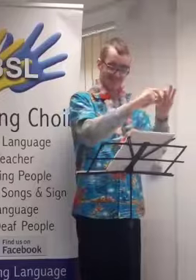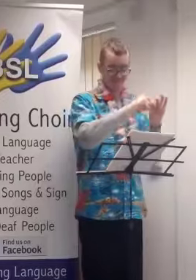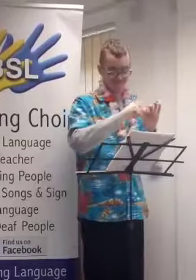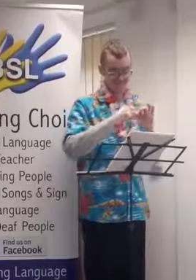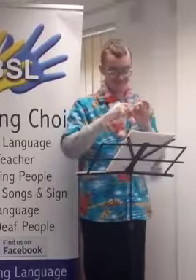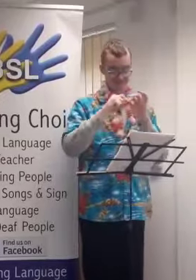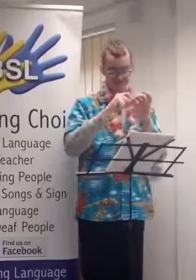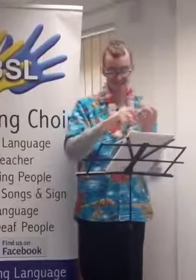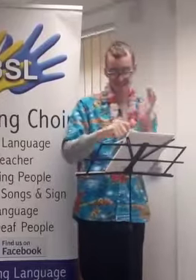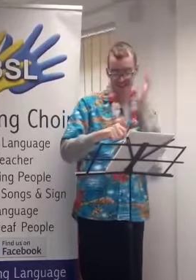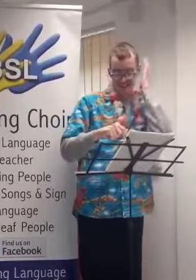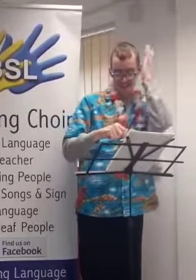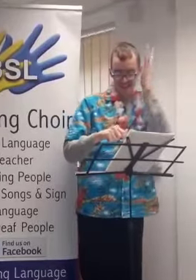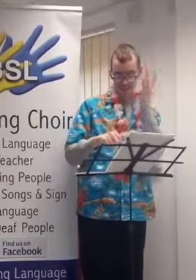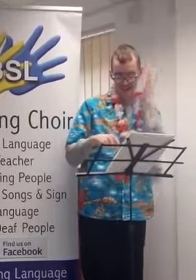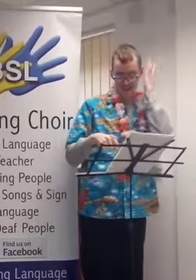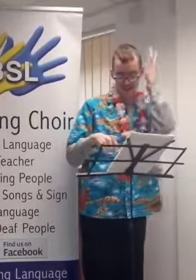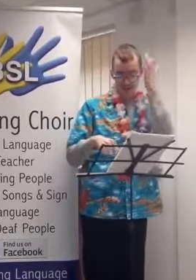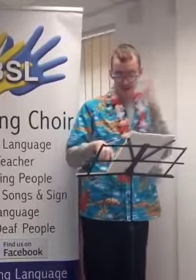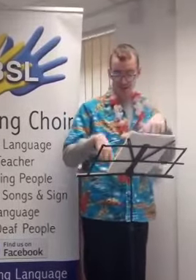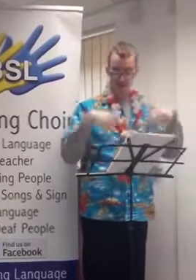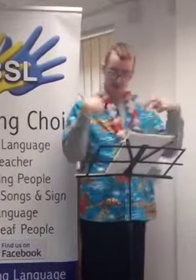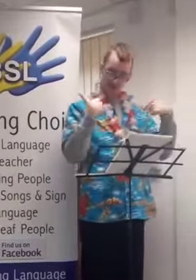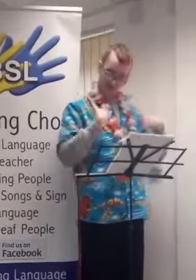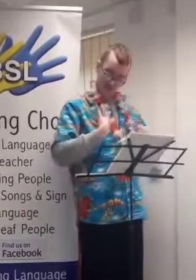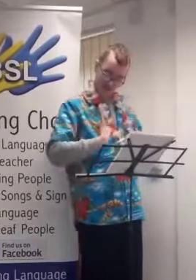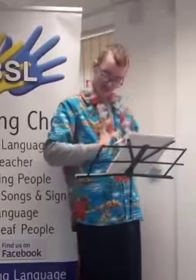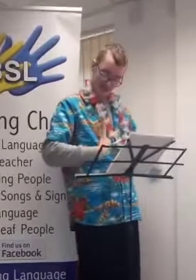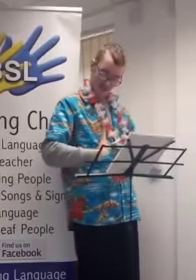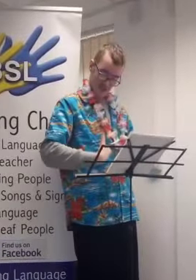you have to go to the station.